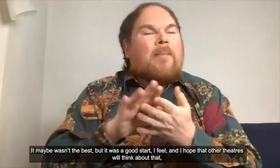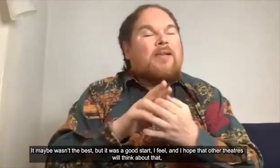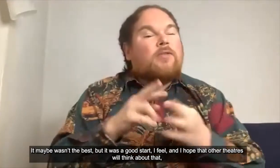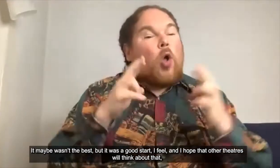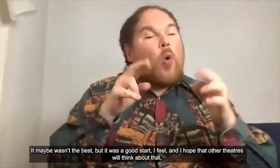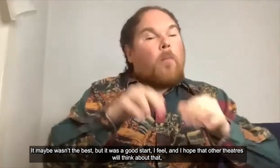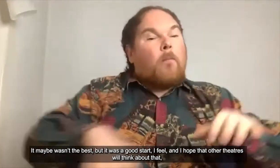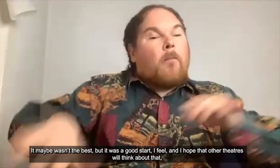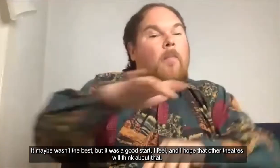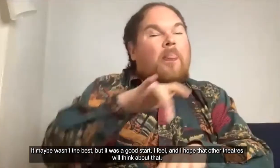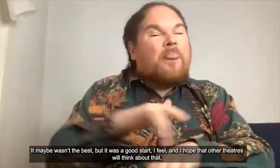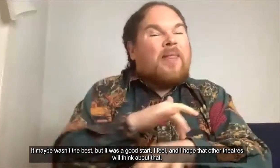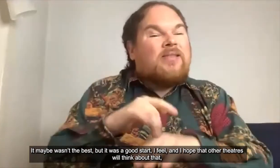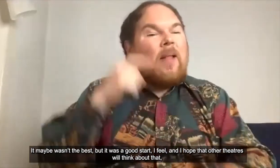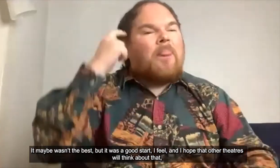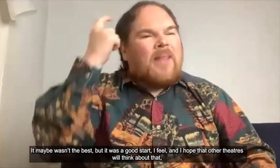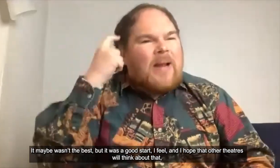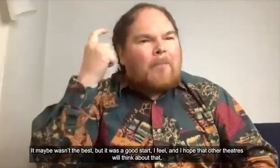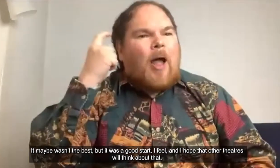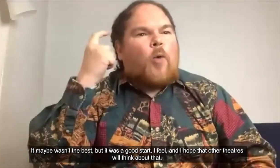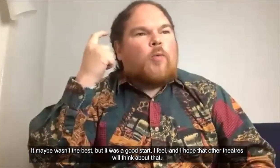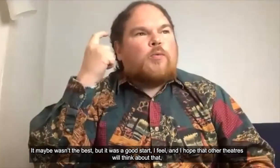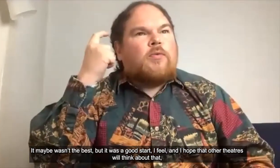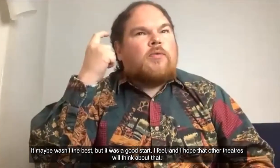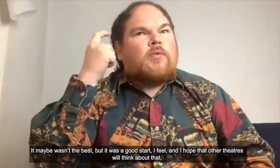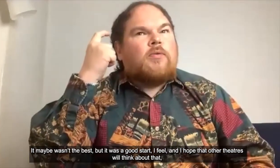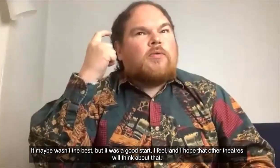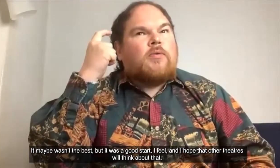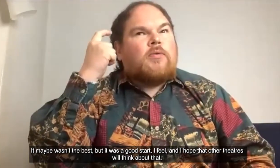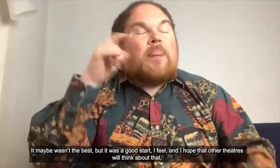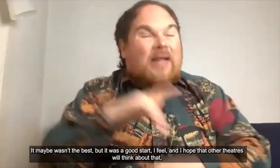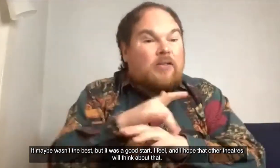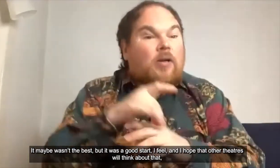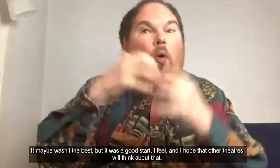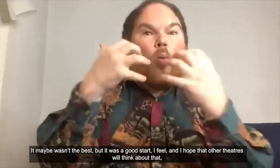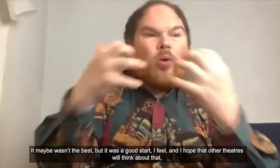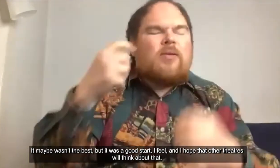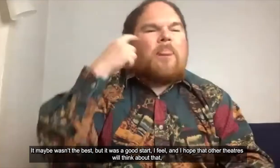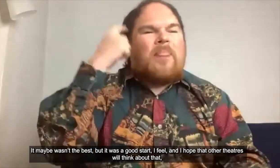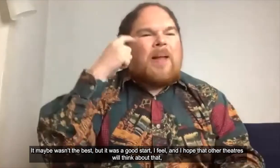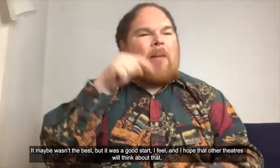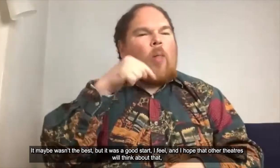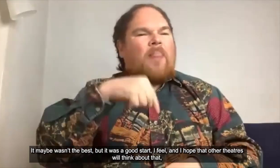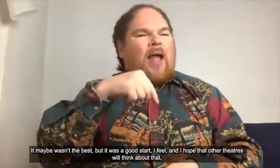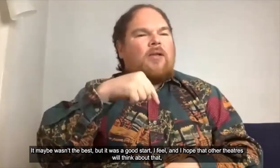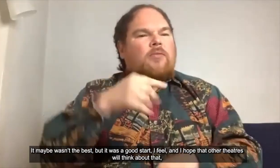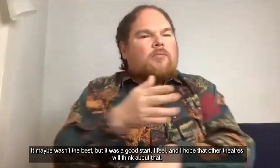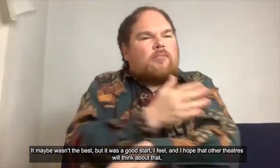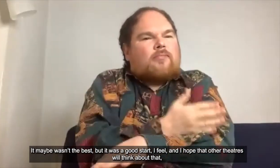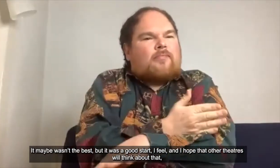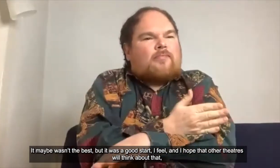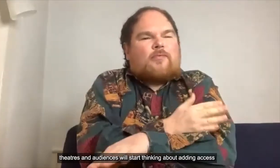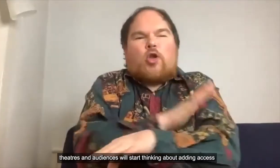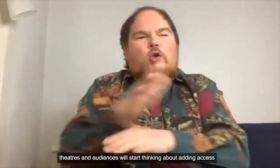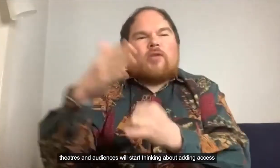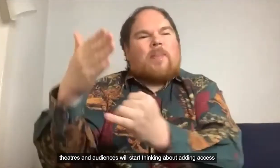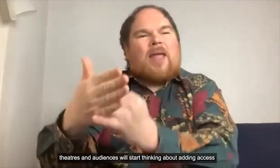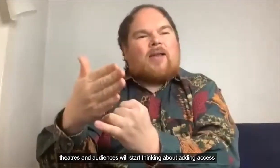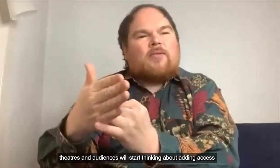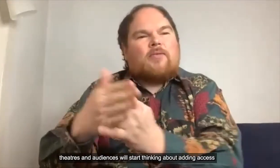the best but we it was a good start I feel and I hope that other theatres will think about that theatres and audiences will